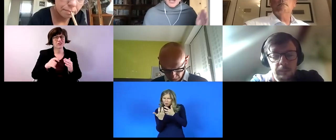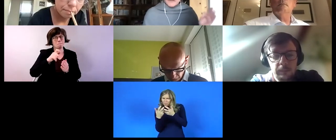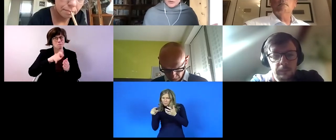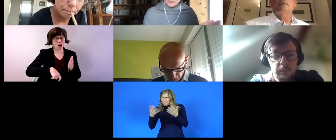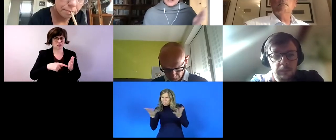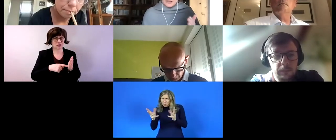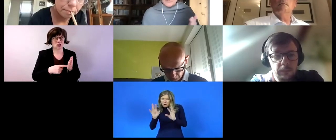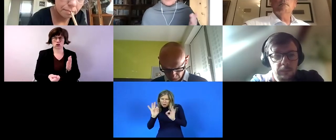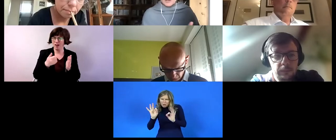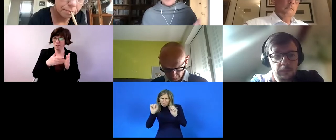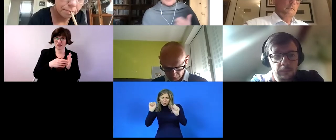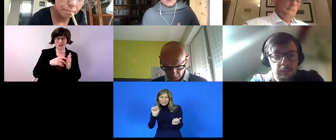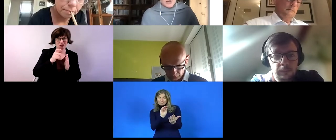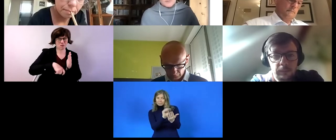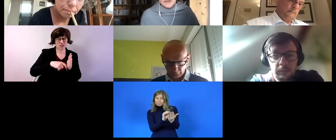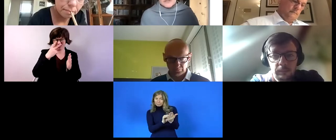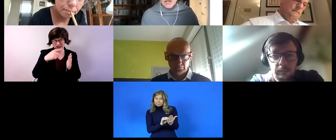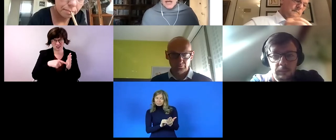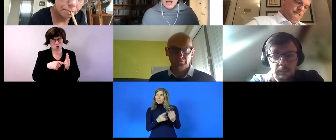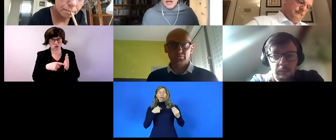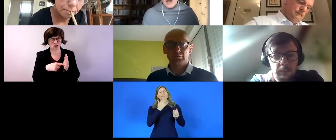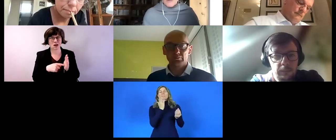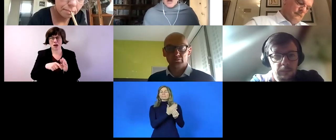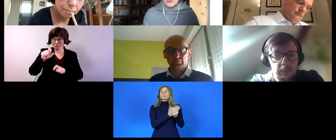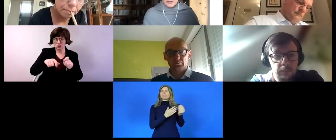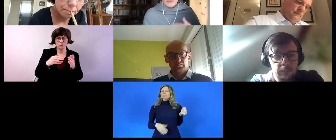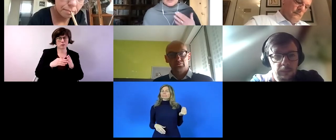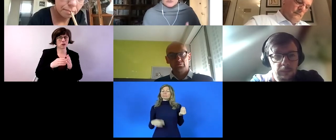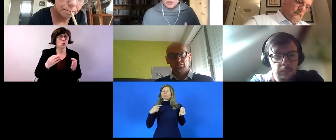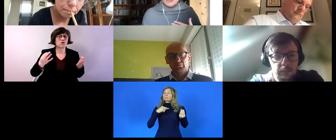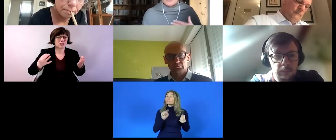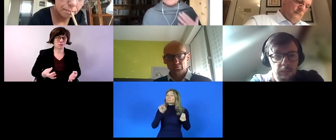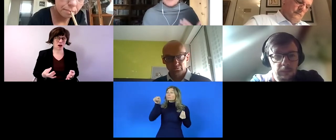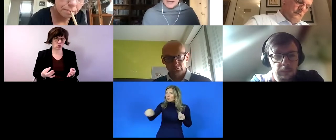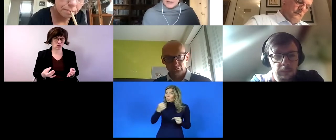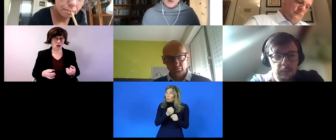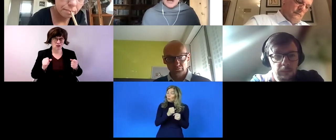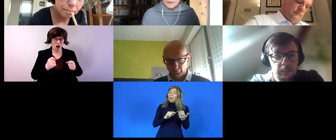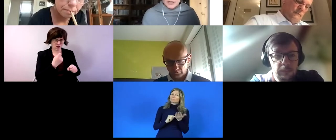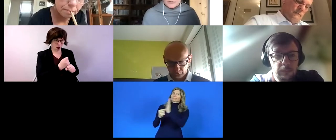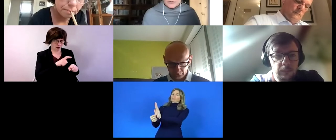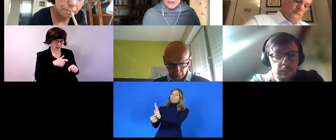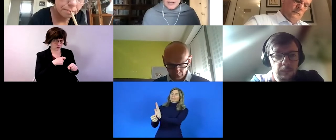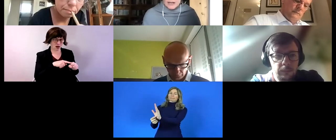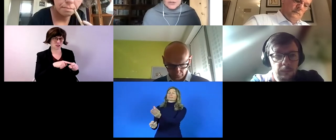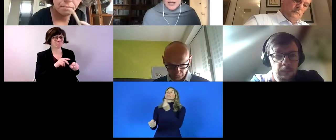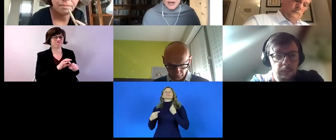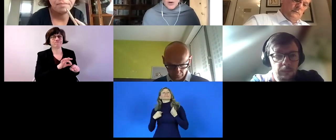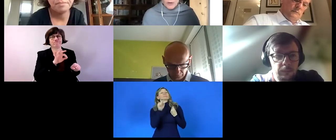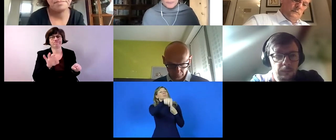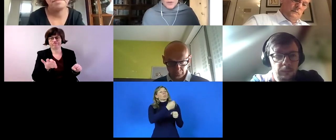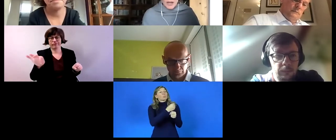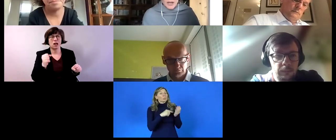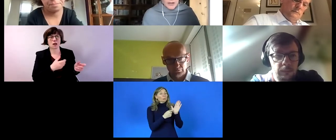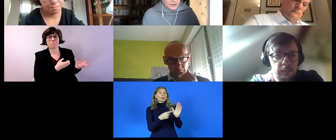and they could bring that from workplace to workplace uh rather than having to explain or advocate for themselves uh